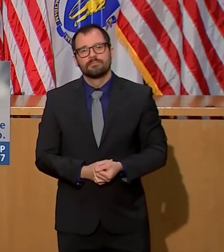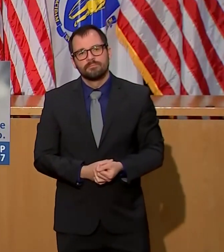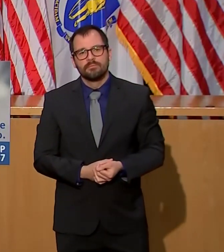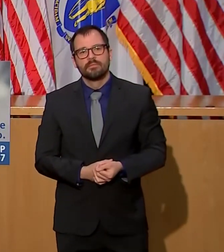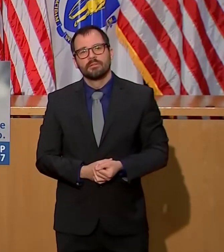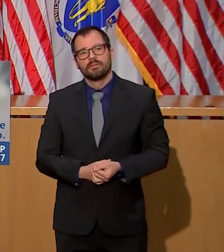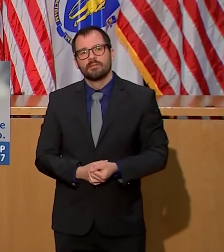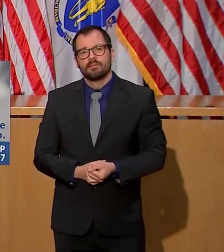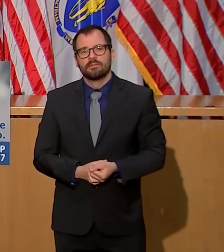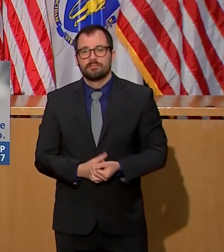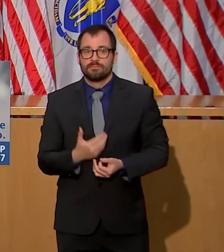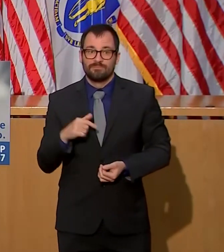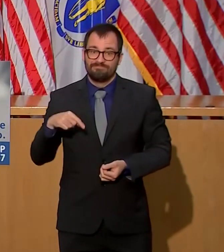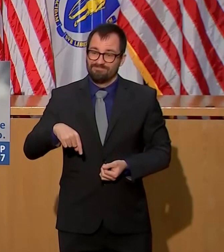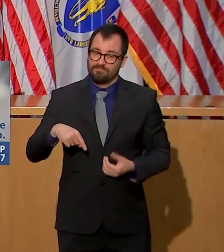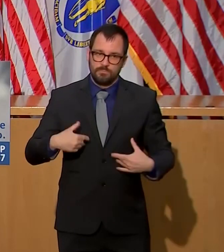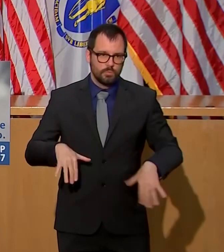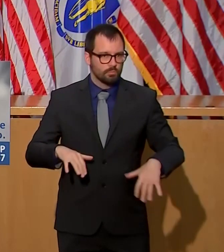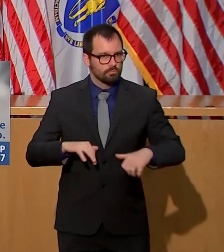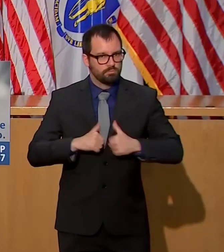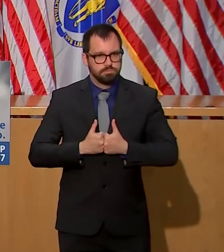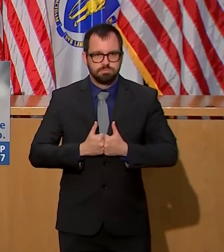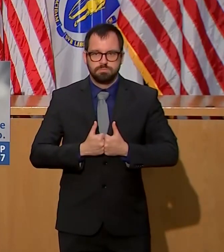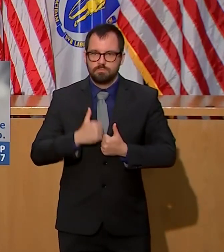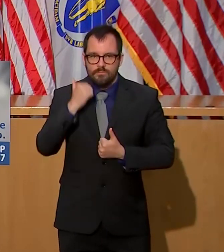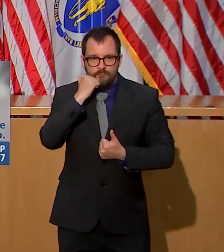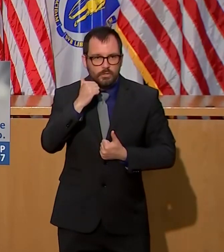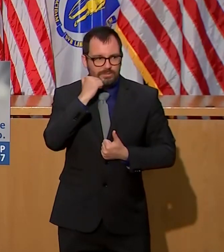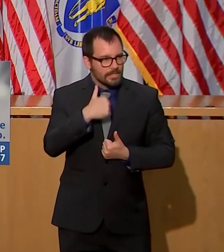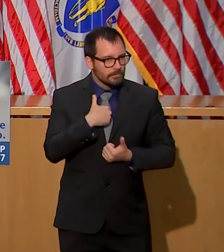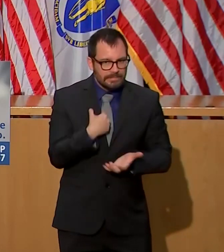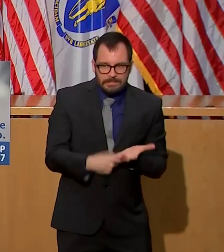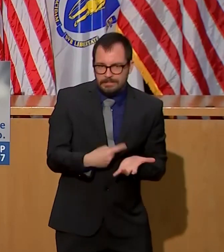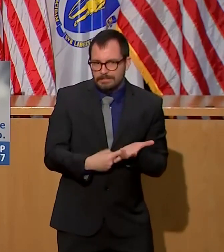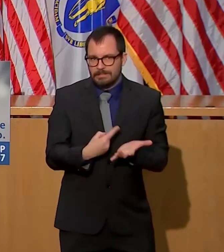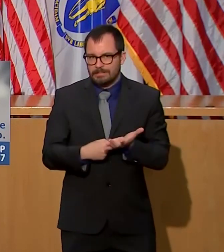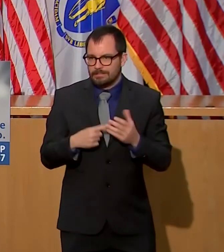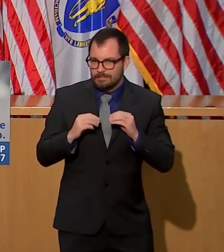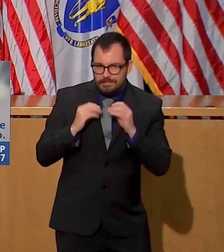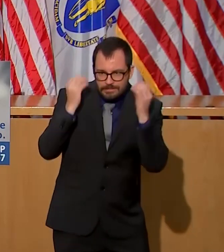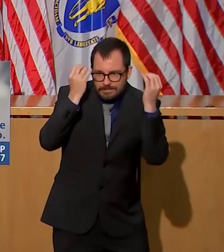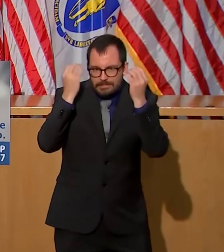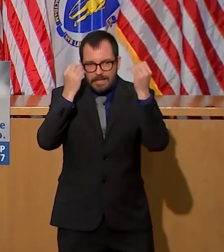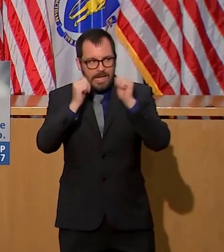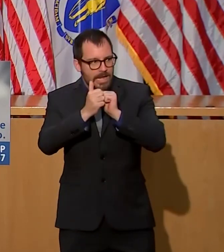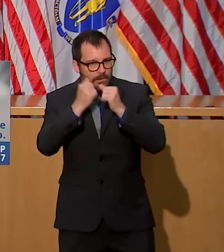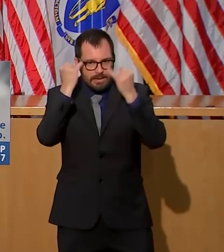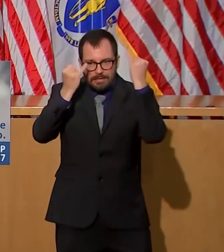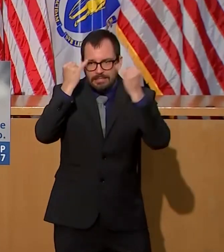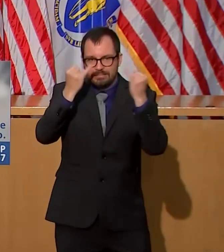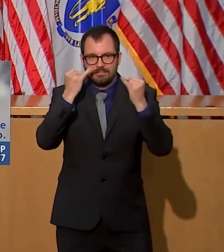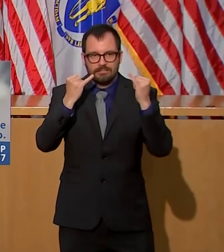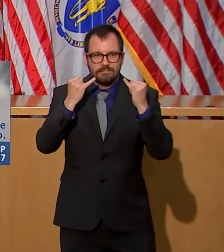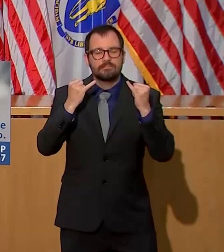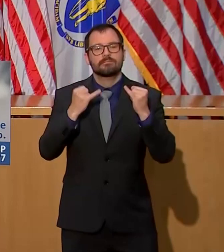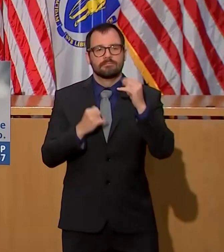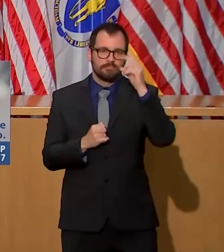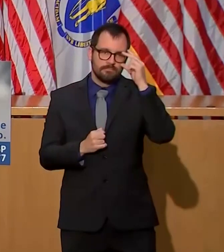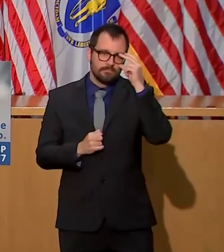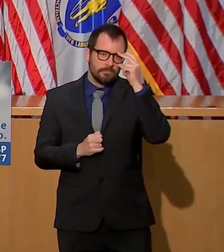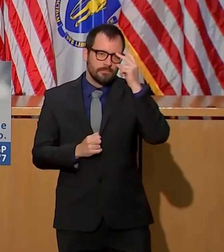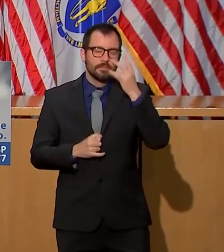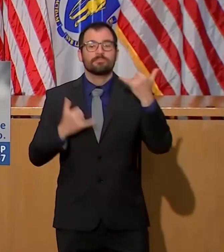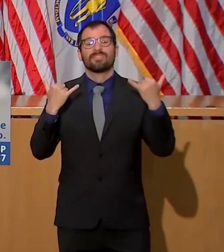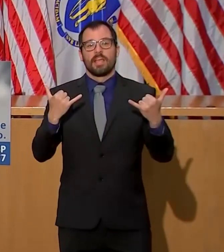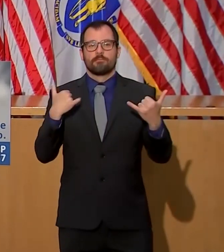that facilities continue to face when managing COVID-19. And today we're announcing new measures, including an additional $130